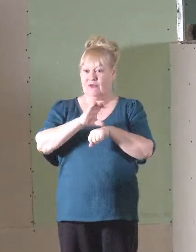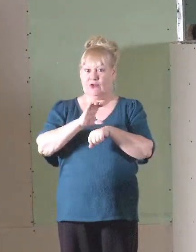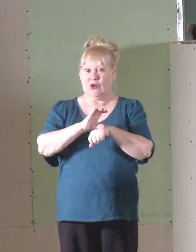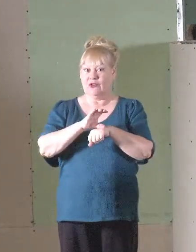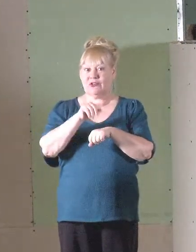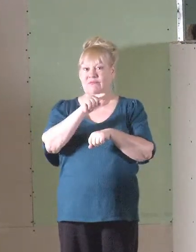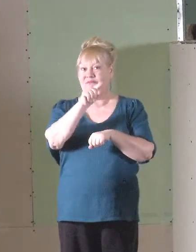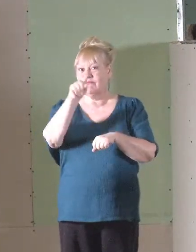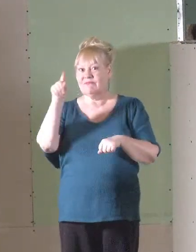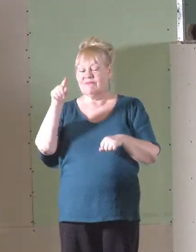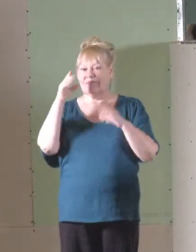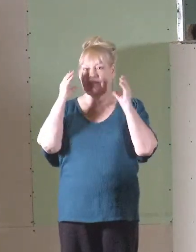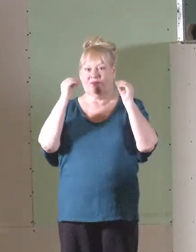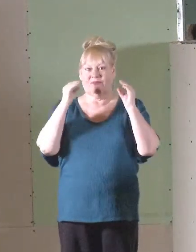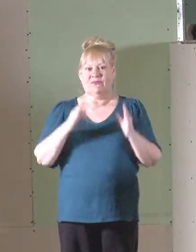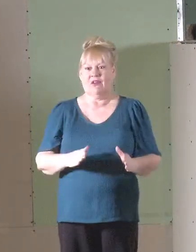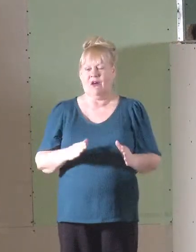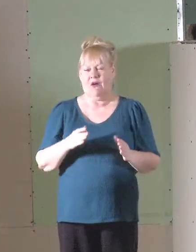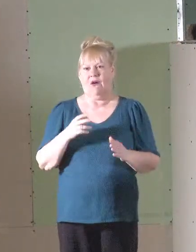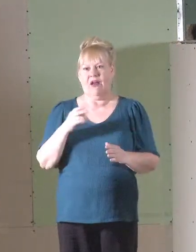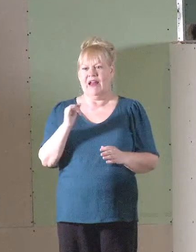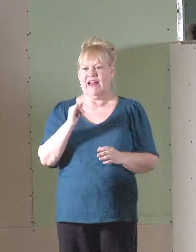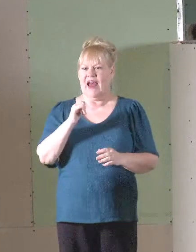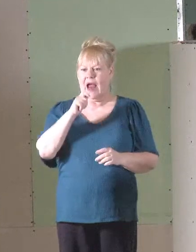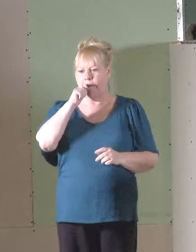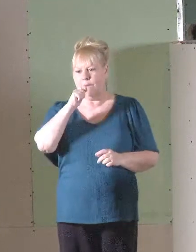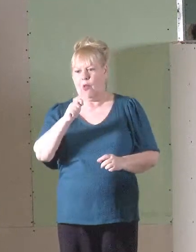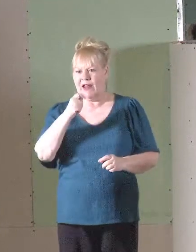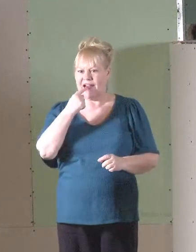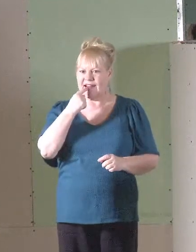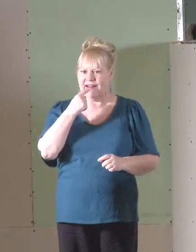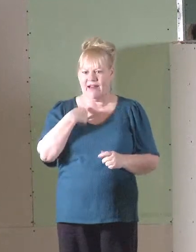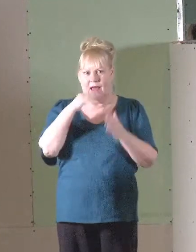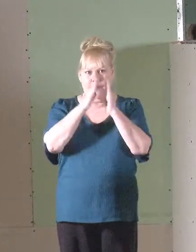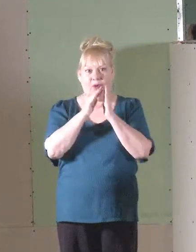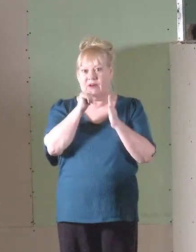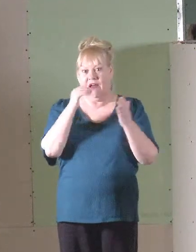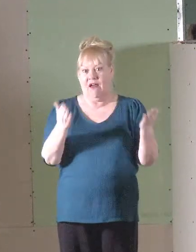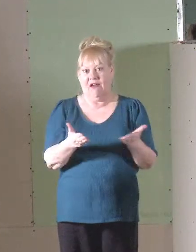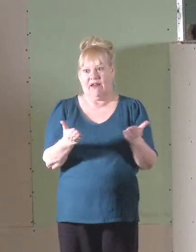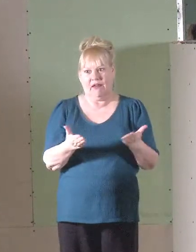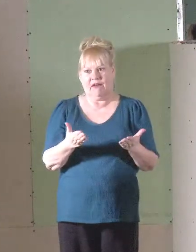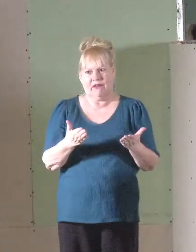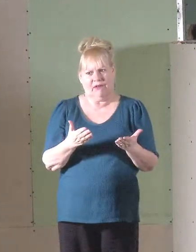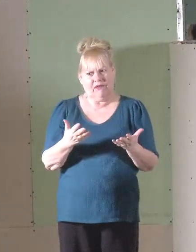churches that teacher recruitment was kind of like pulling teeth. I pray it's not that way here.